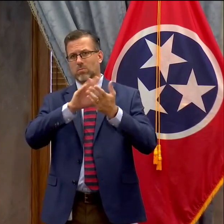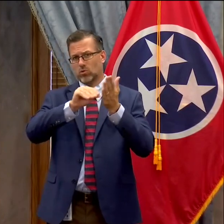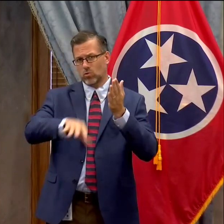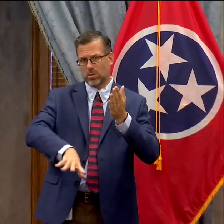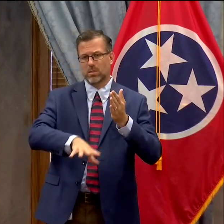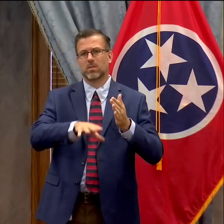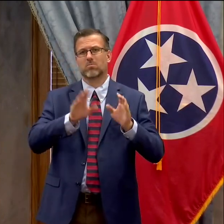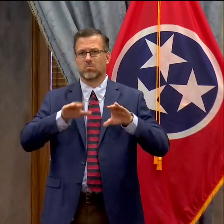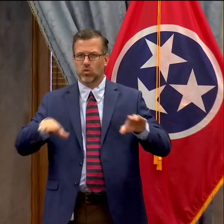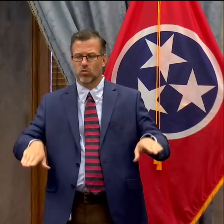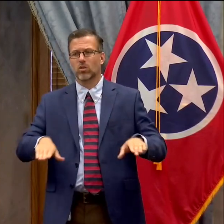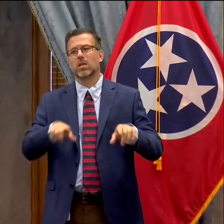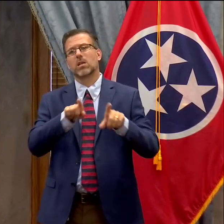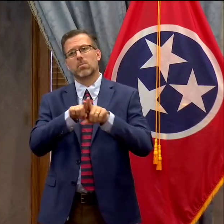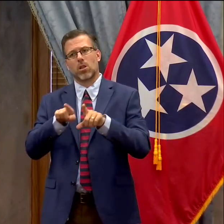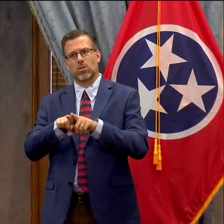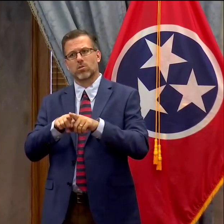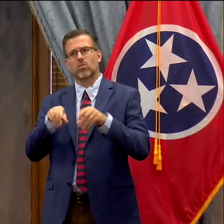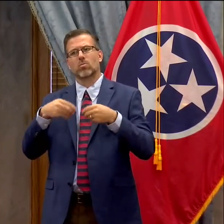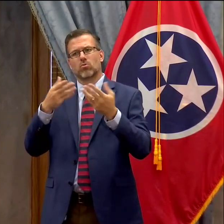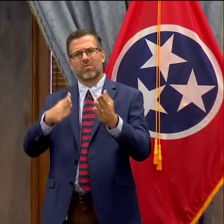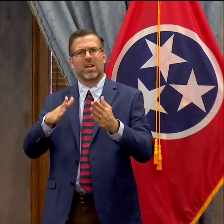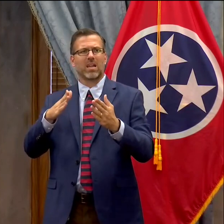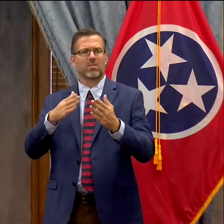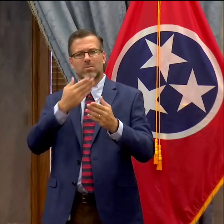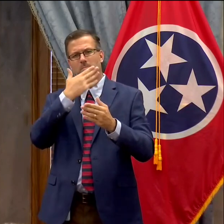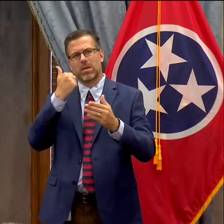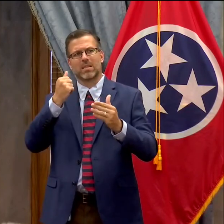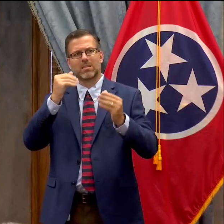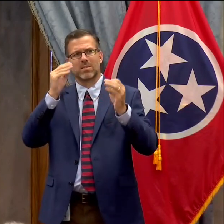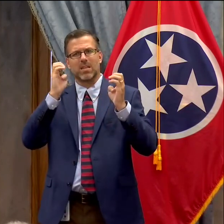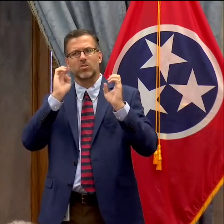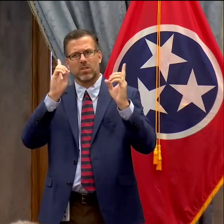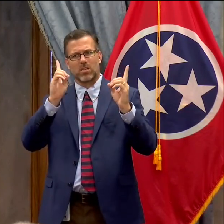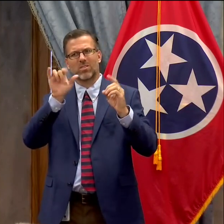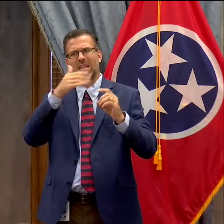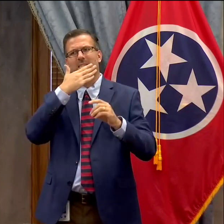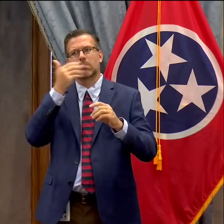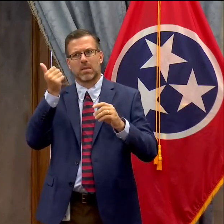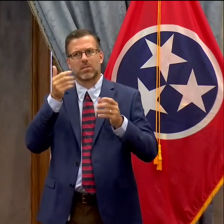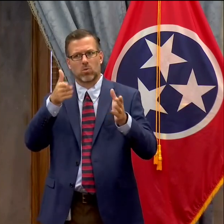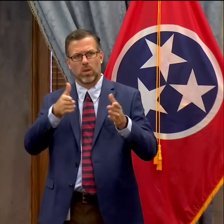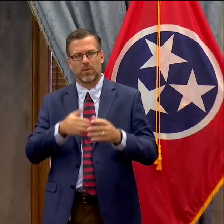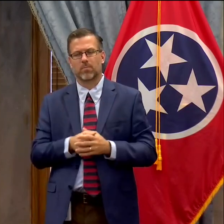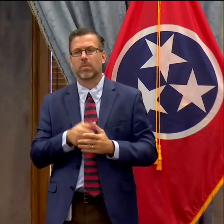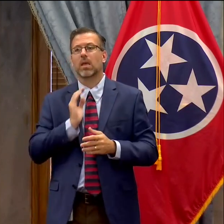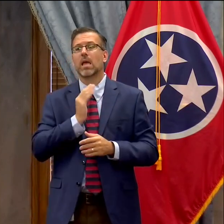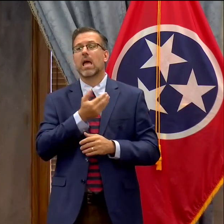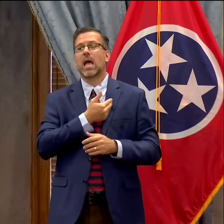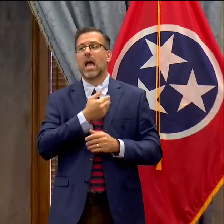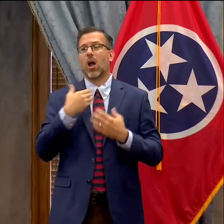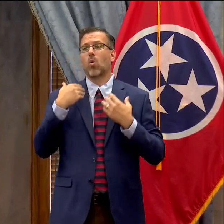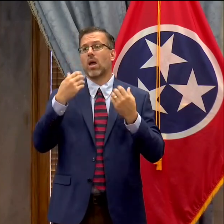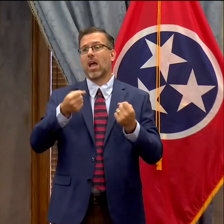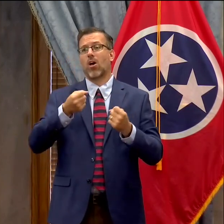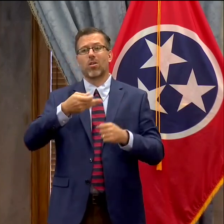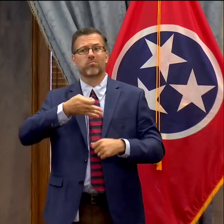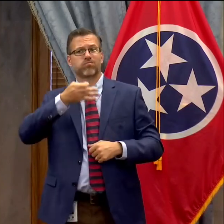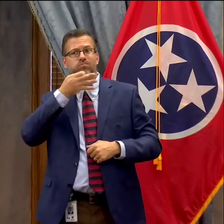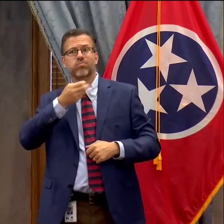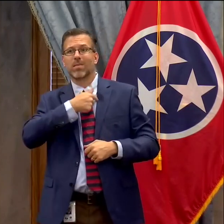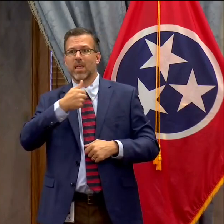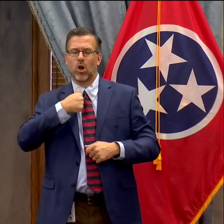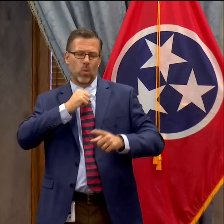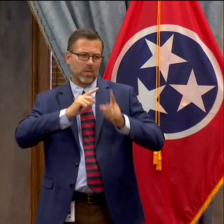best outcomes for them at the same time we believe that's the best uh move forward and our health experts that we consult with